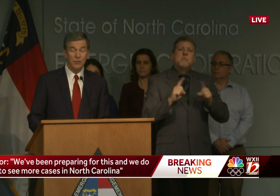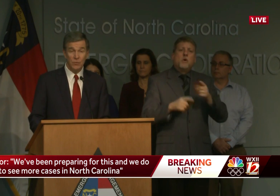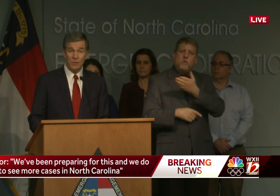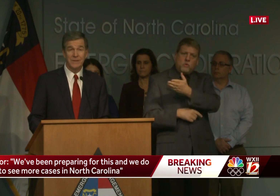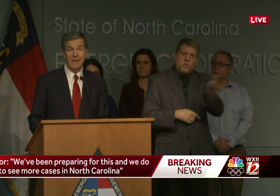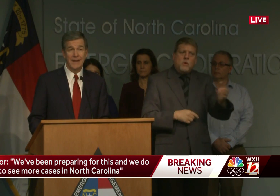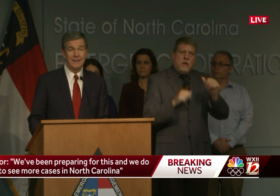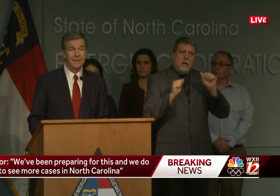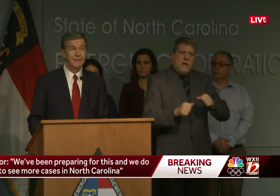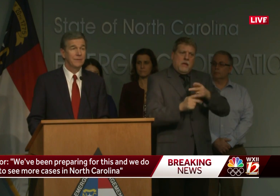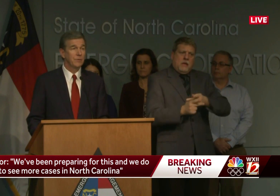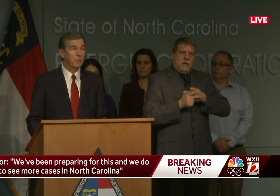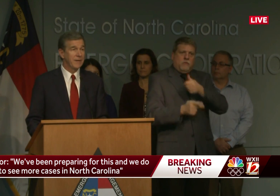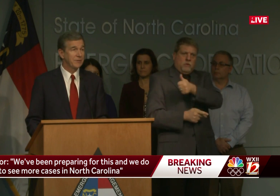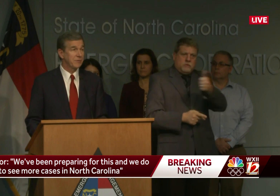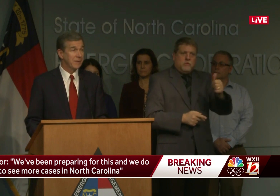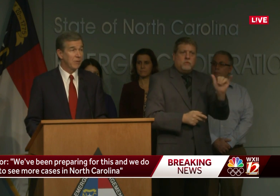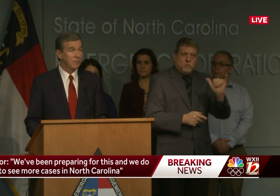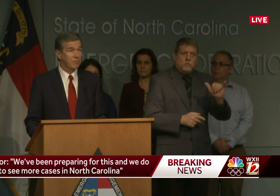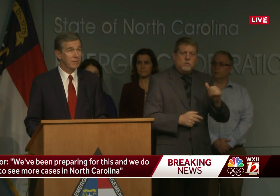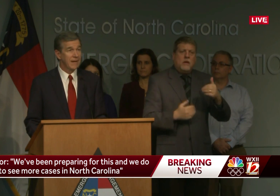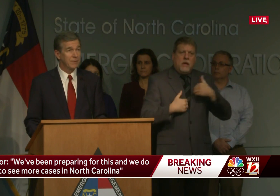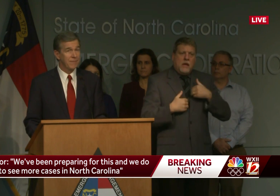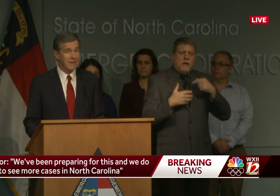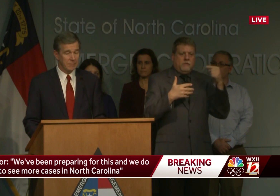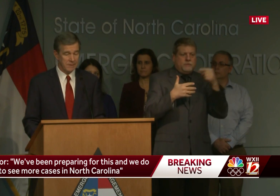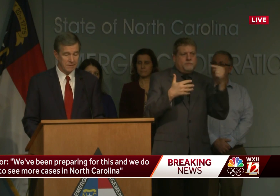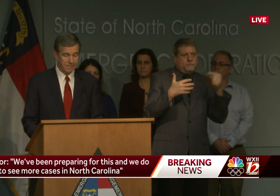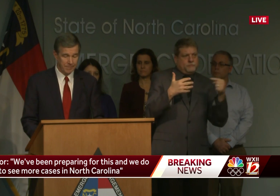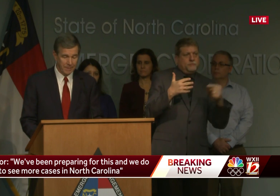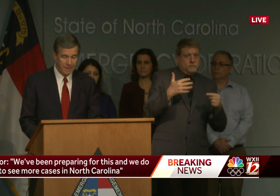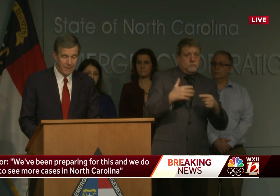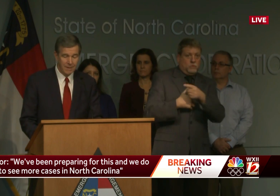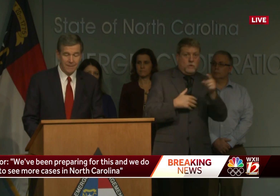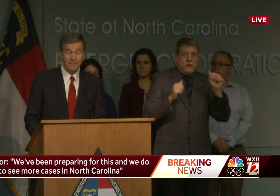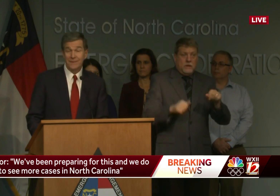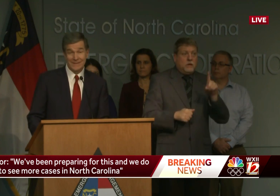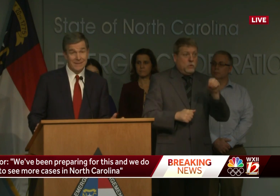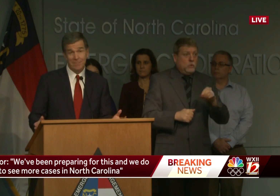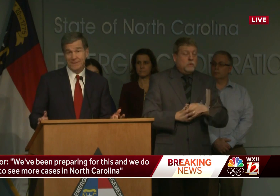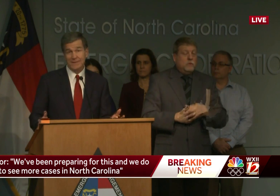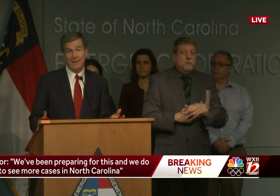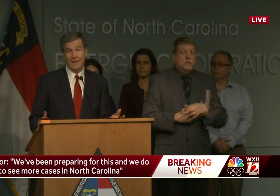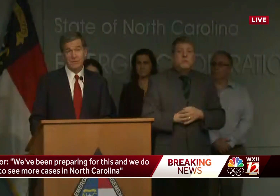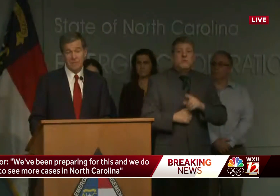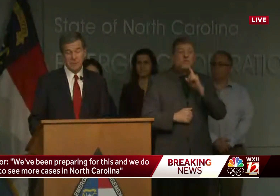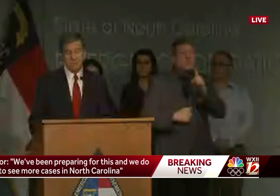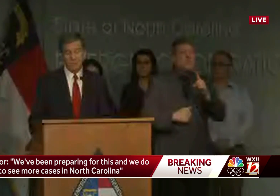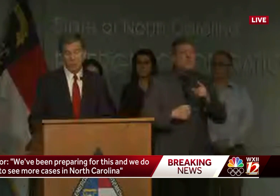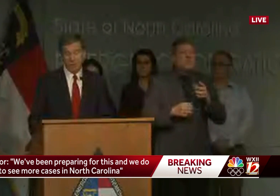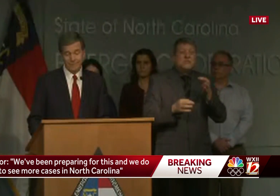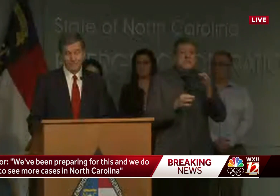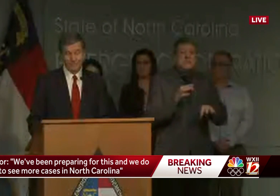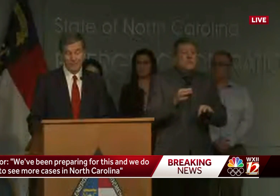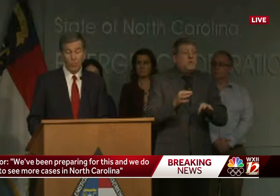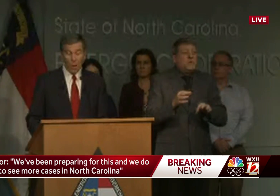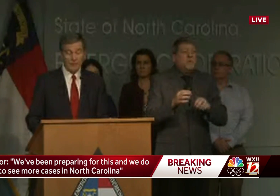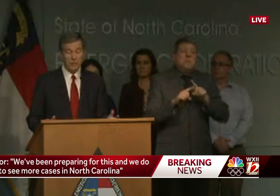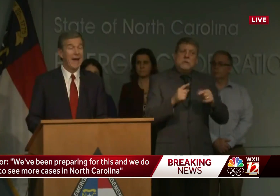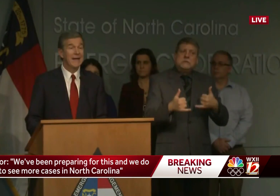that you can take to protect yourself and your families. The simplest steps are the most important.